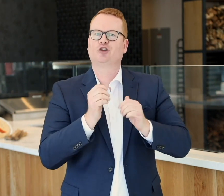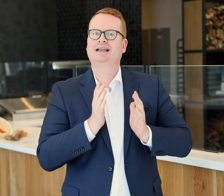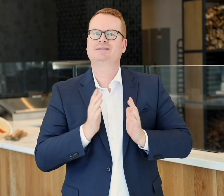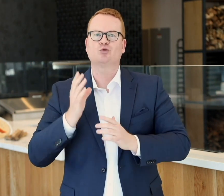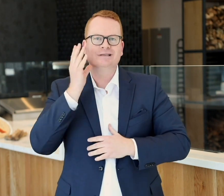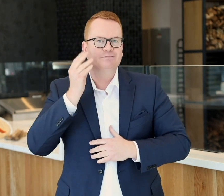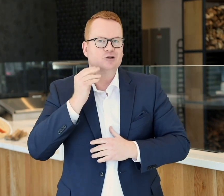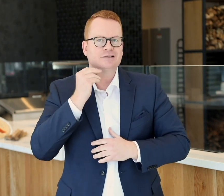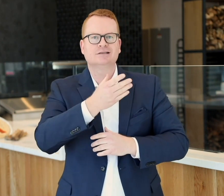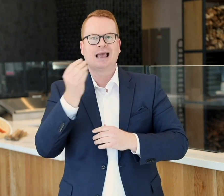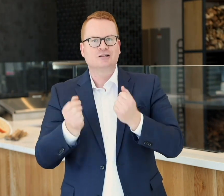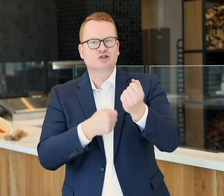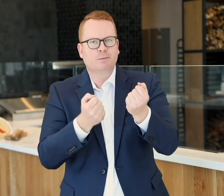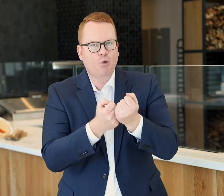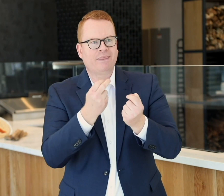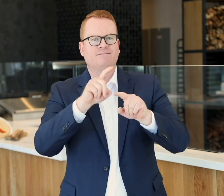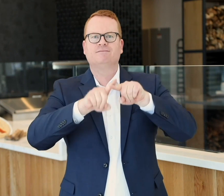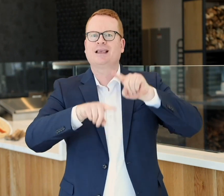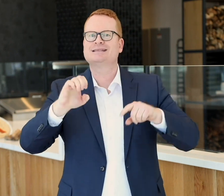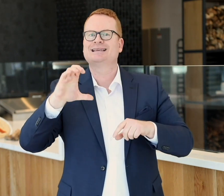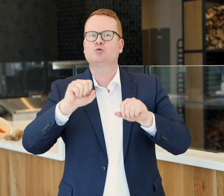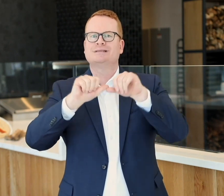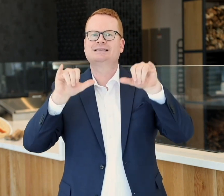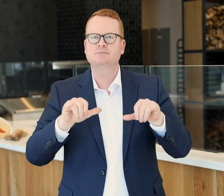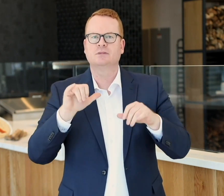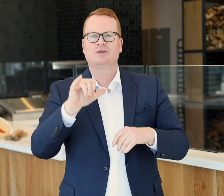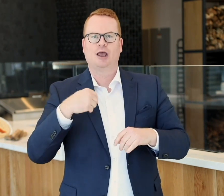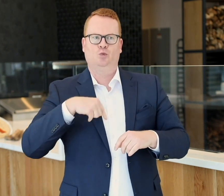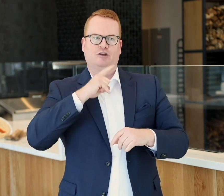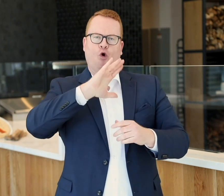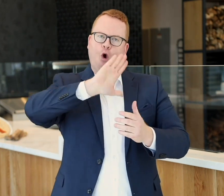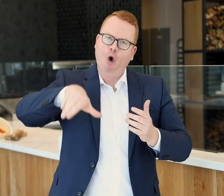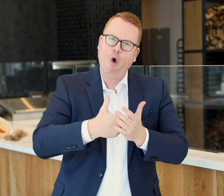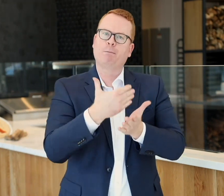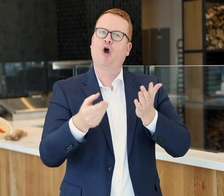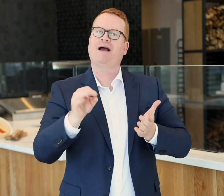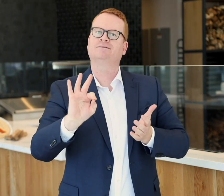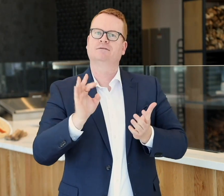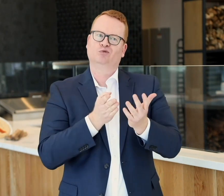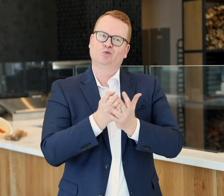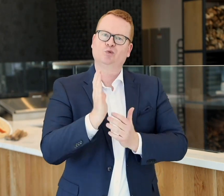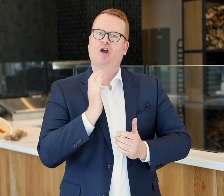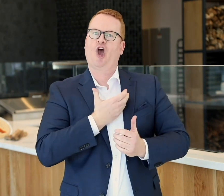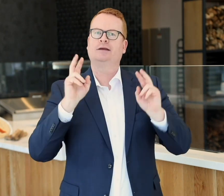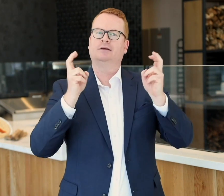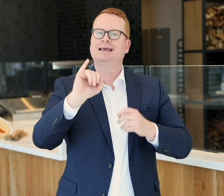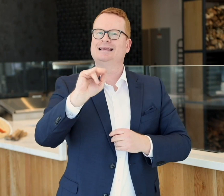individual experiences and support the various ecosystems that we are all a part of through our intersectional